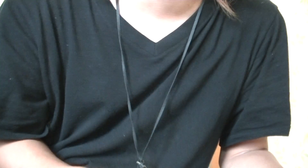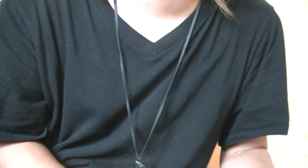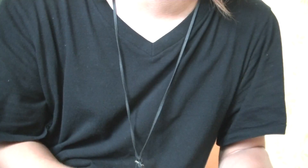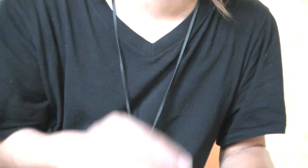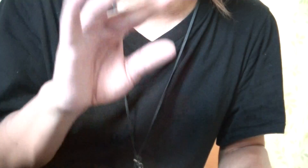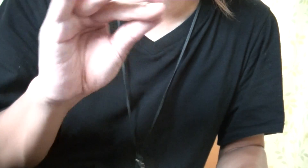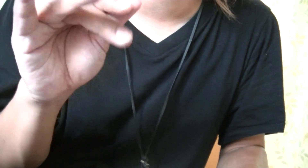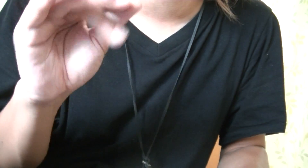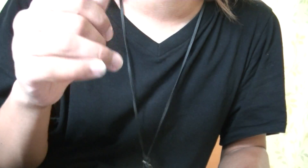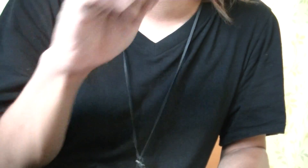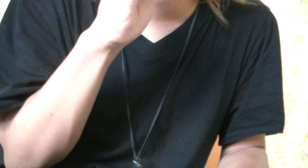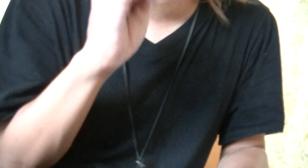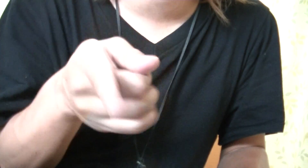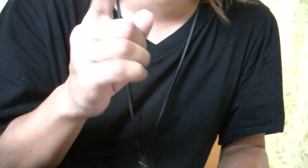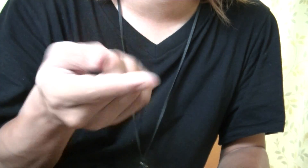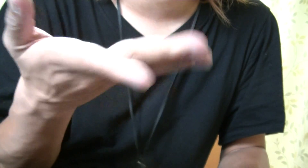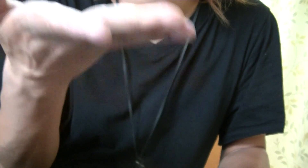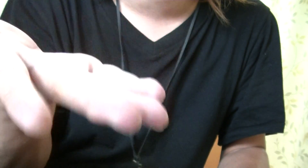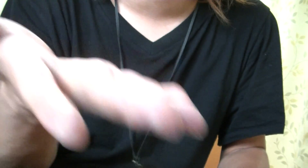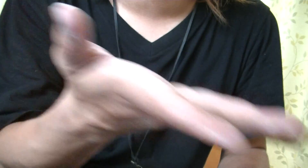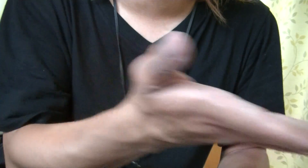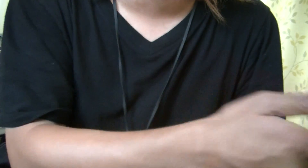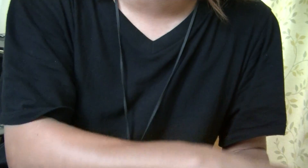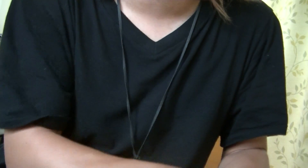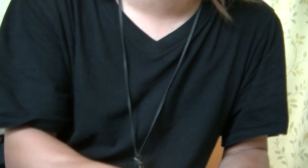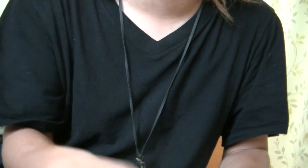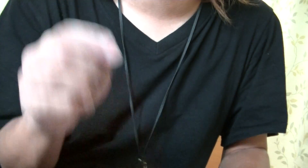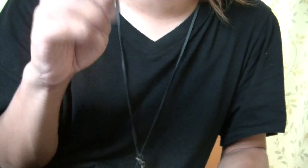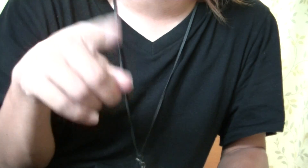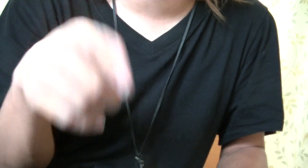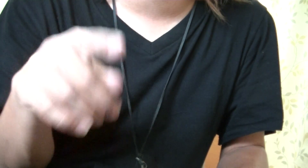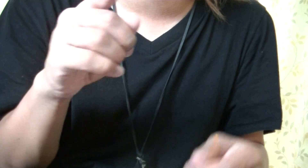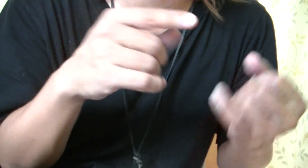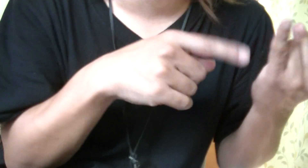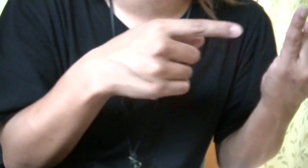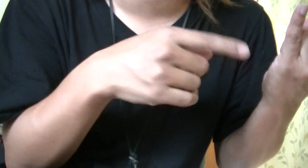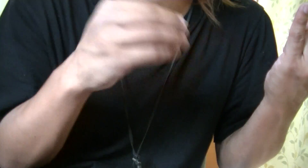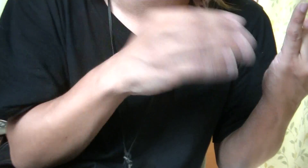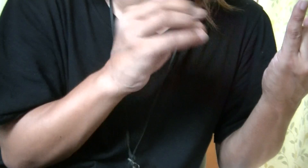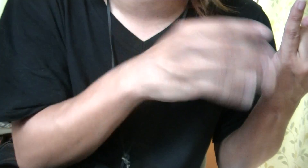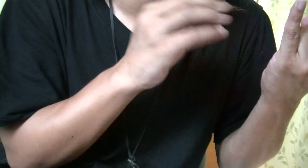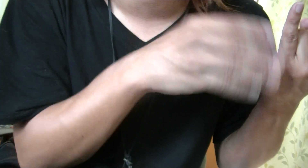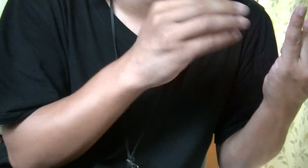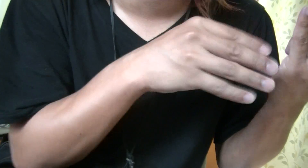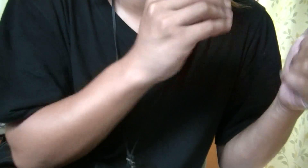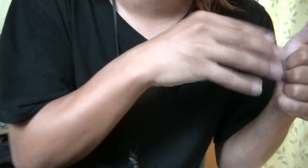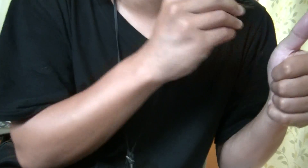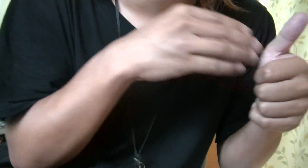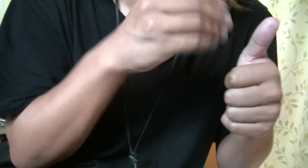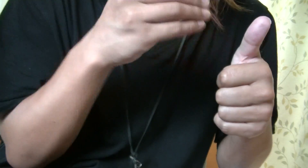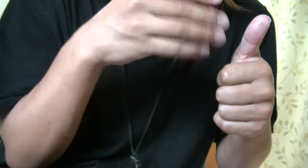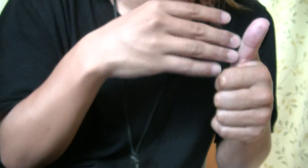I've got some news for you Yeah, go to my chair, your little boy I'm fuck you, oh,